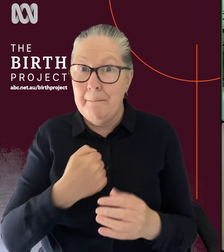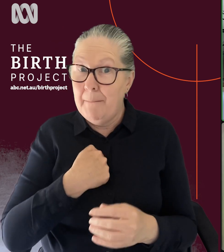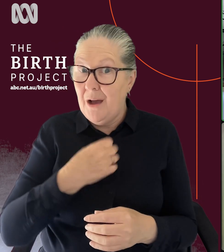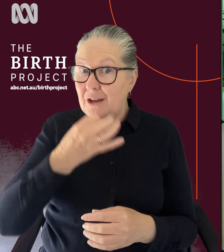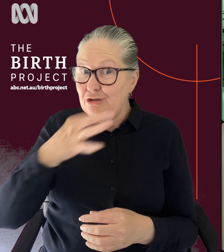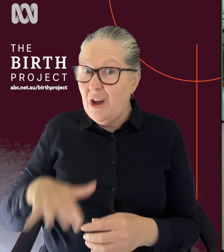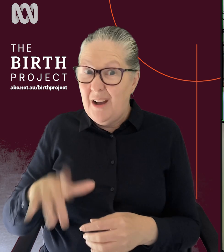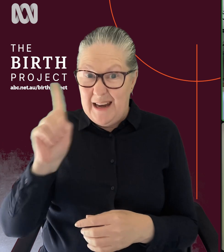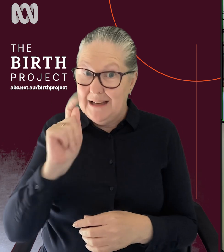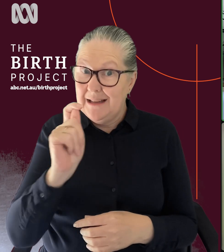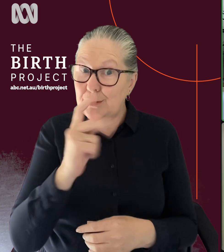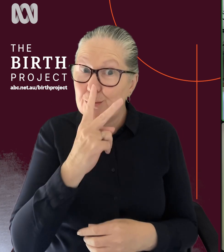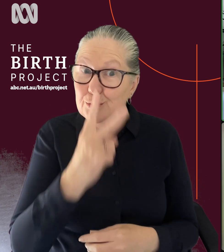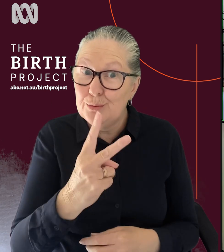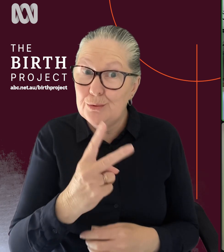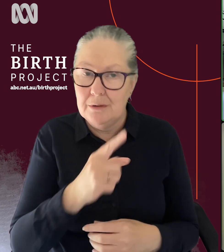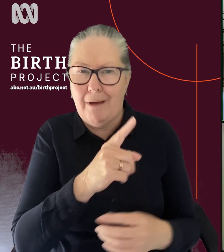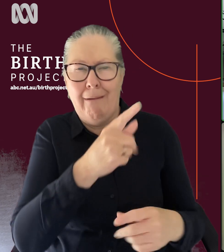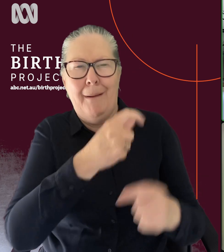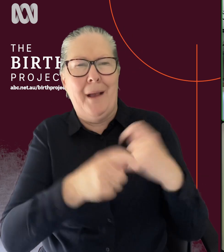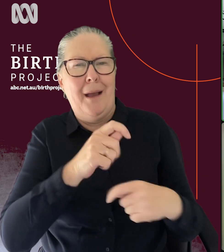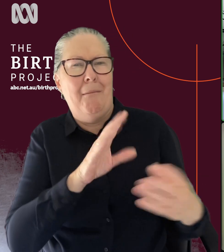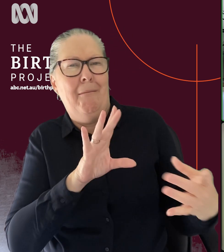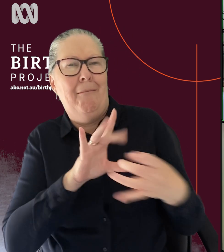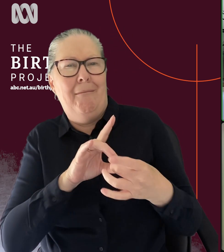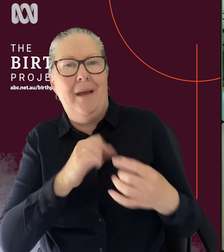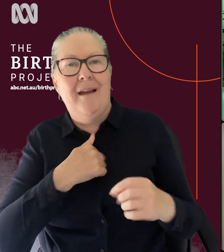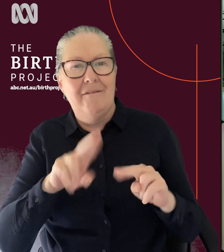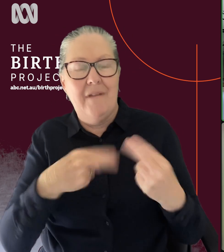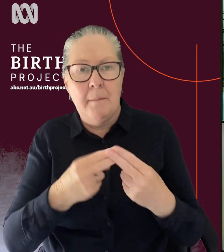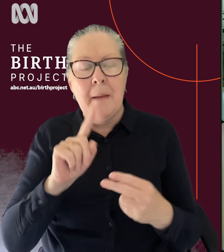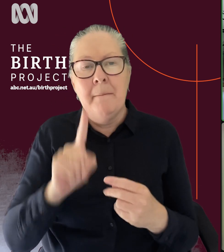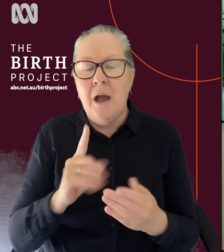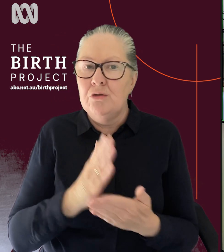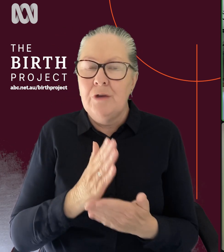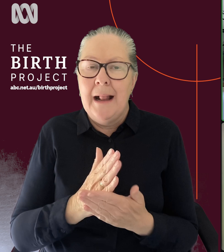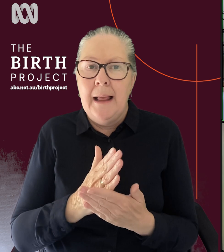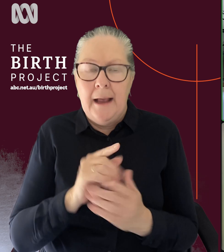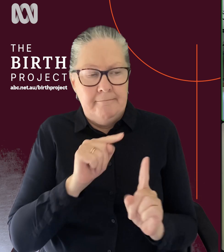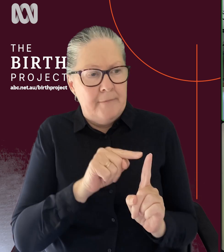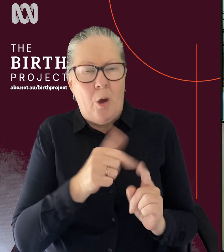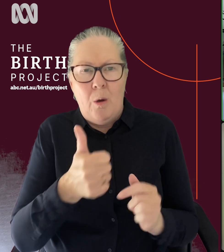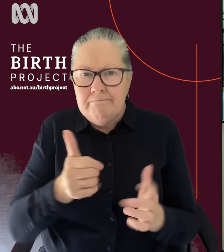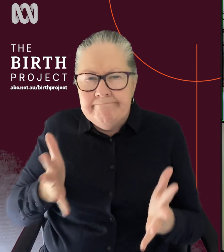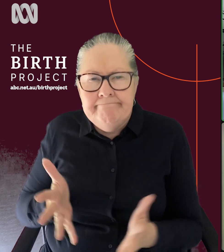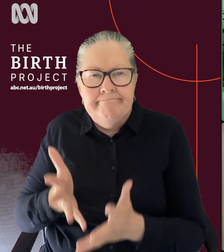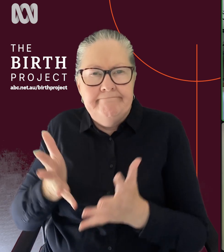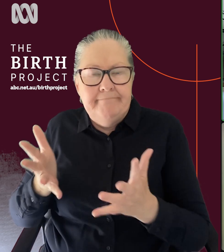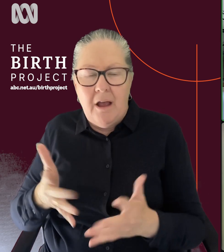too. And so they've become part of the family. But the advocacy, that reassurance, I think, has been so important for